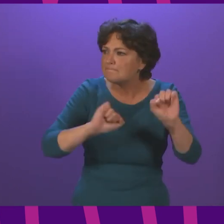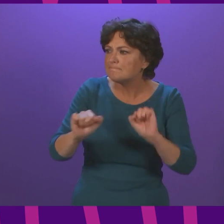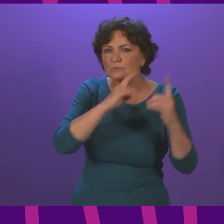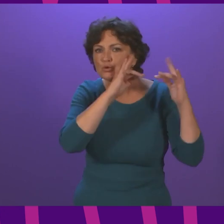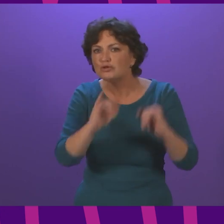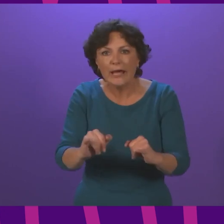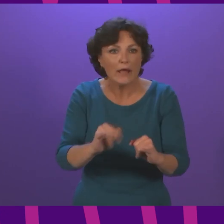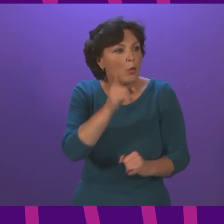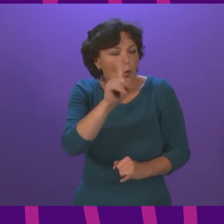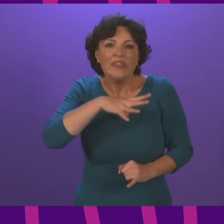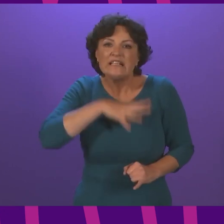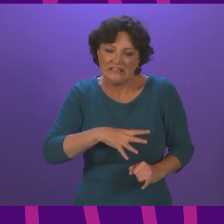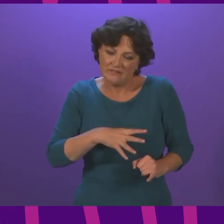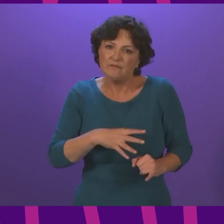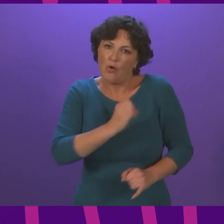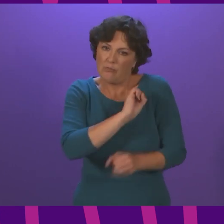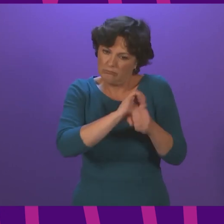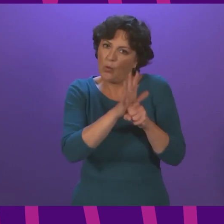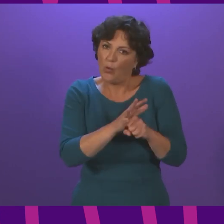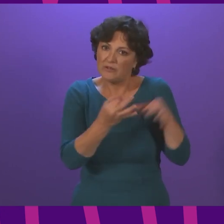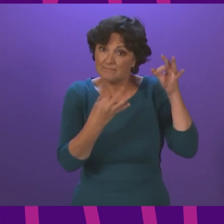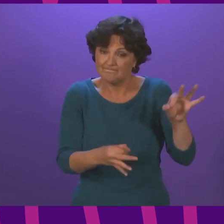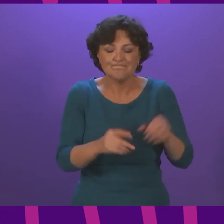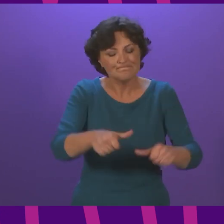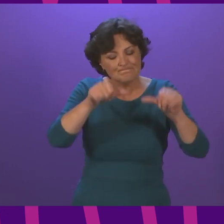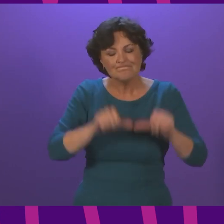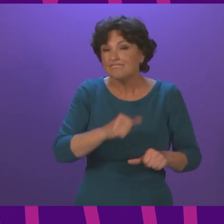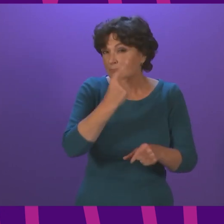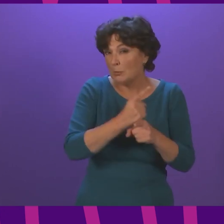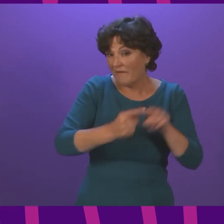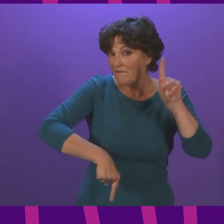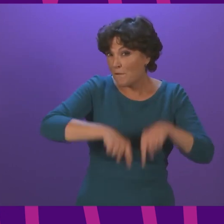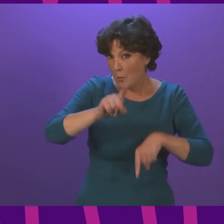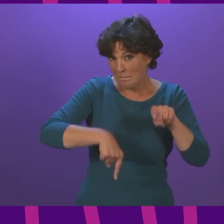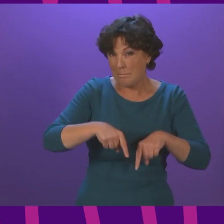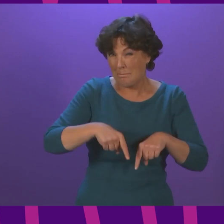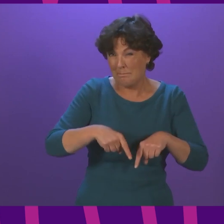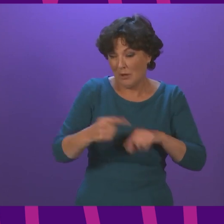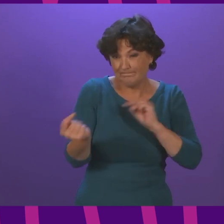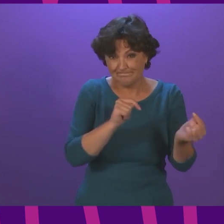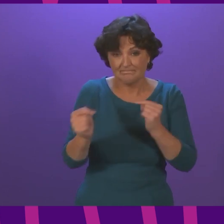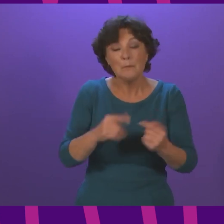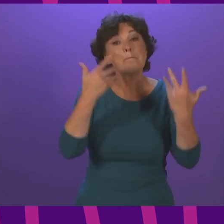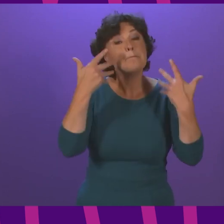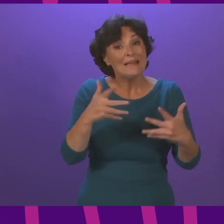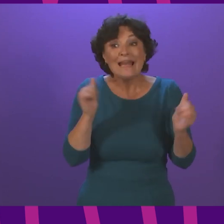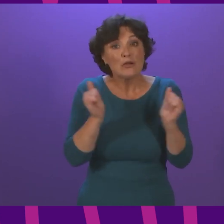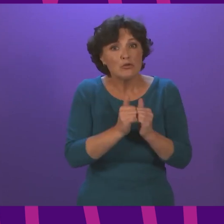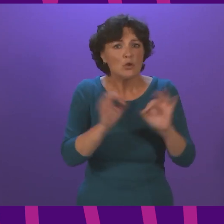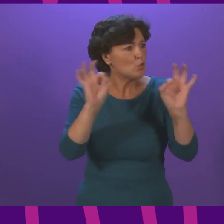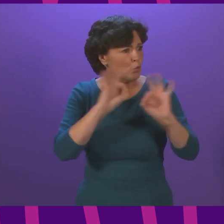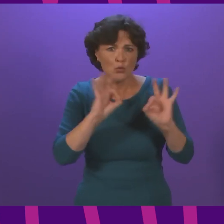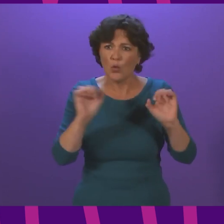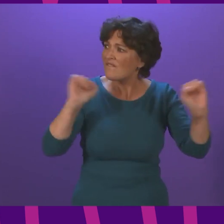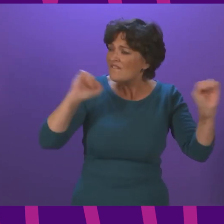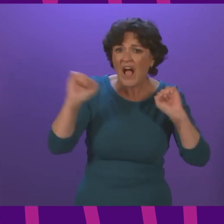COVID certification. In relation to football fixtures over the weekend just passed, for example, while they had agreed that no fan would be turned